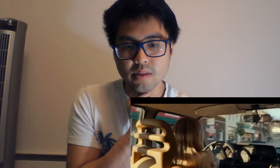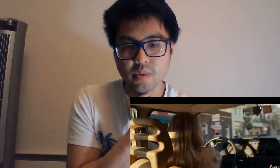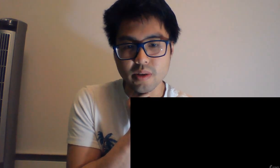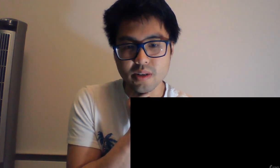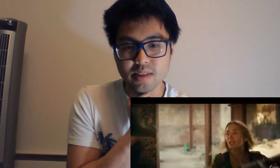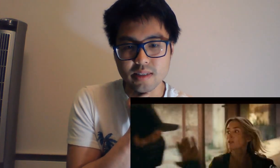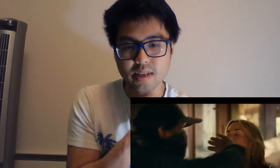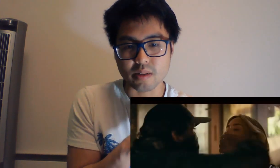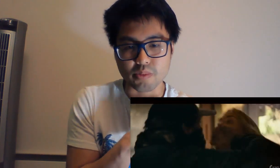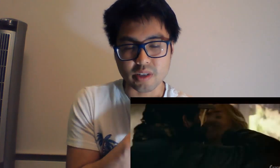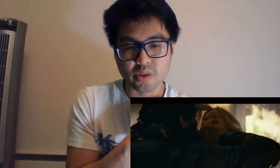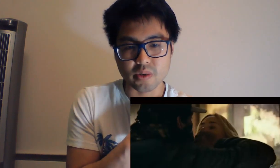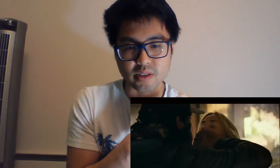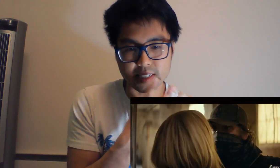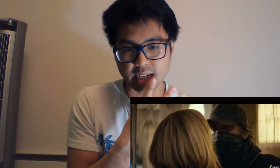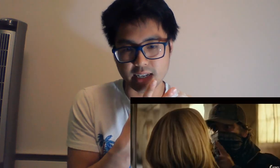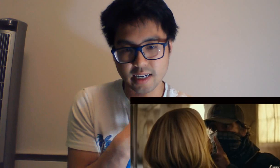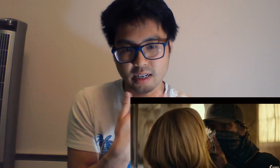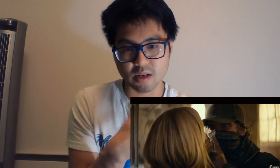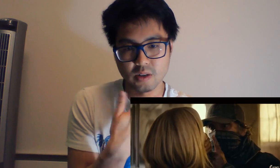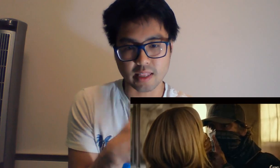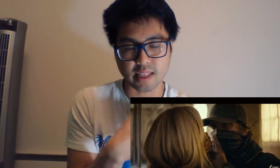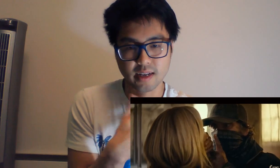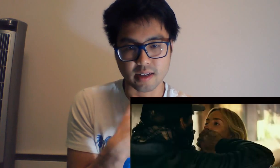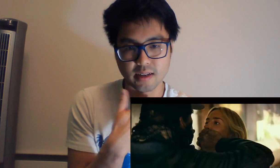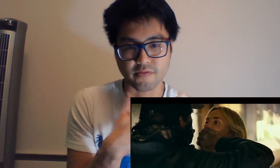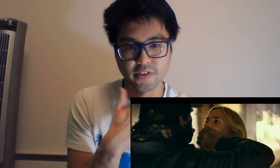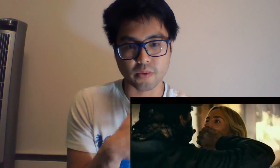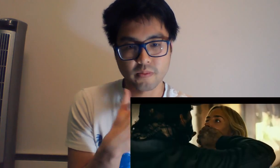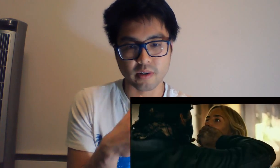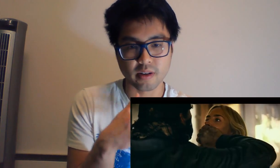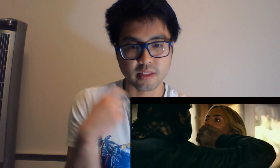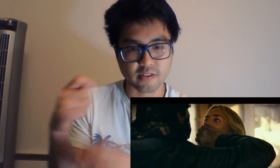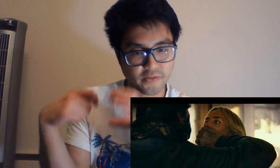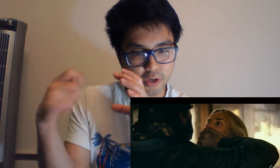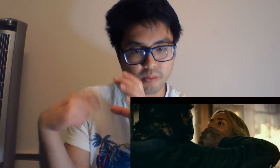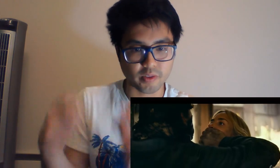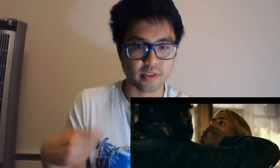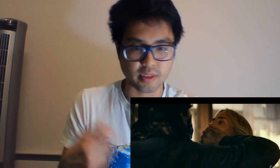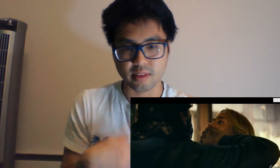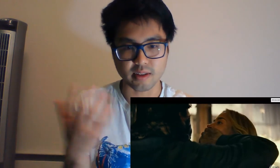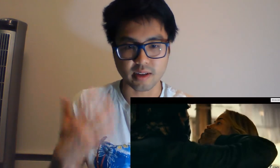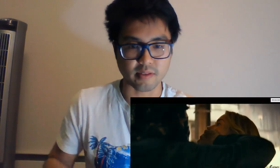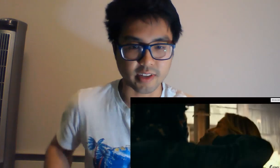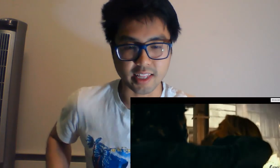Well, it's so pretty cool to see how the film, the film, everything.